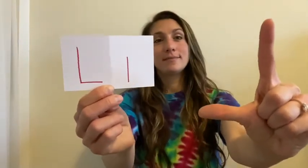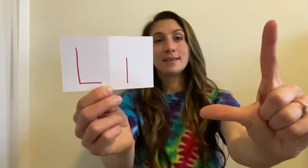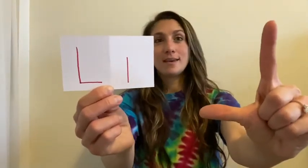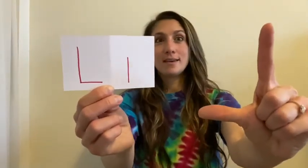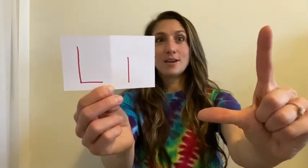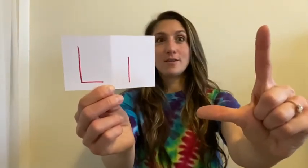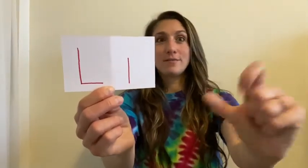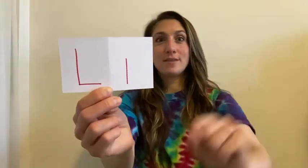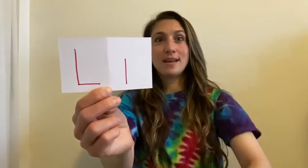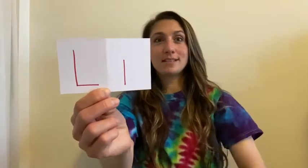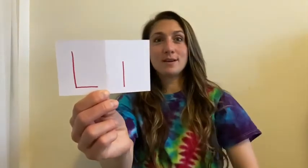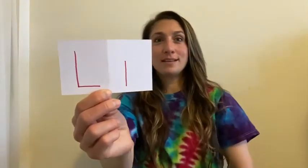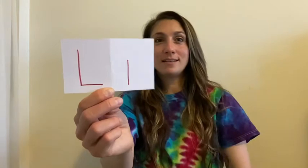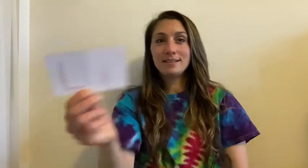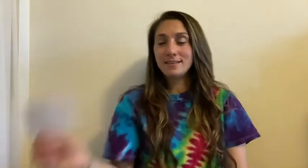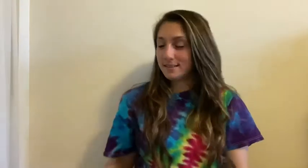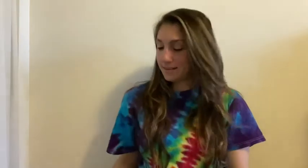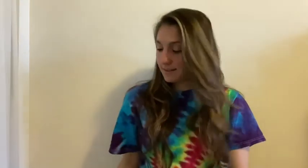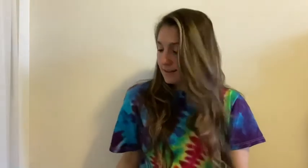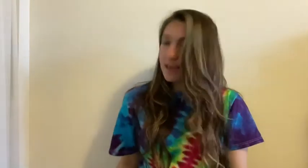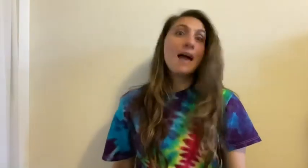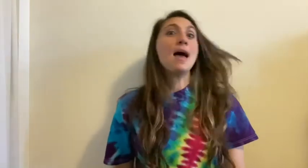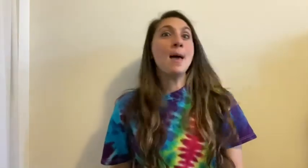K. You ready for the next one? M.